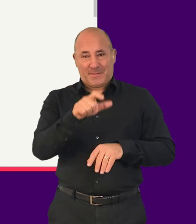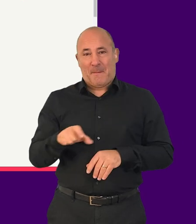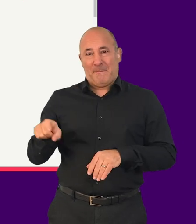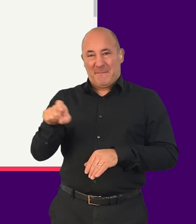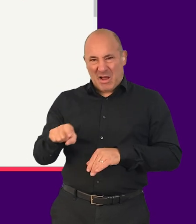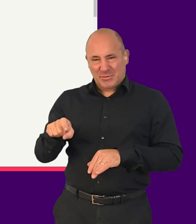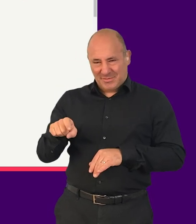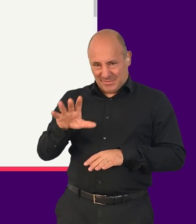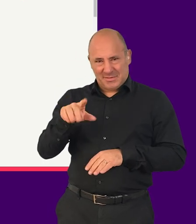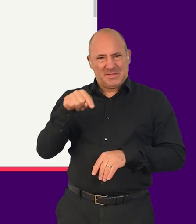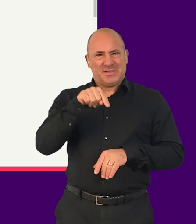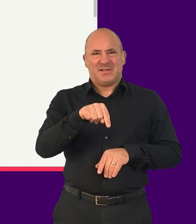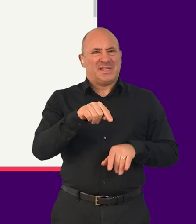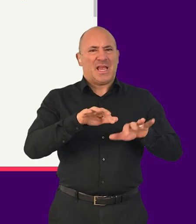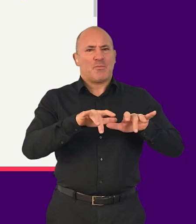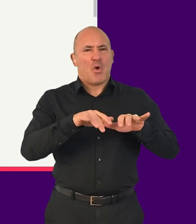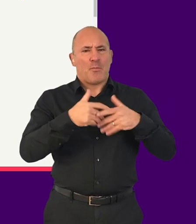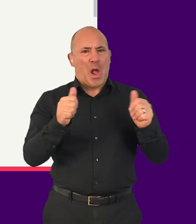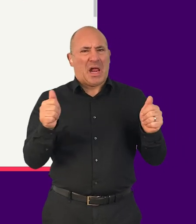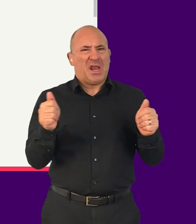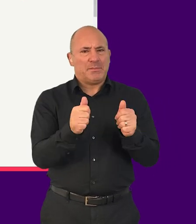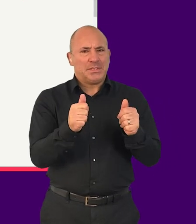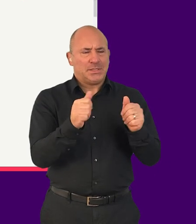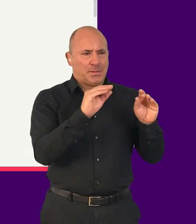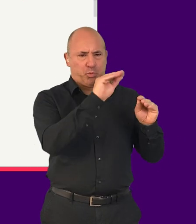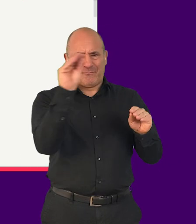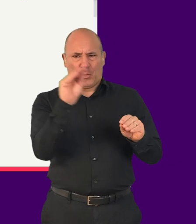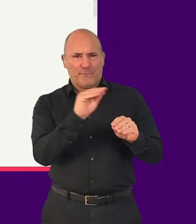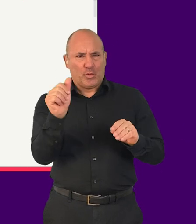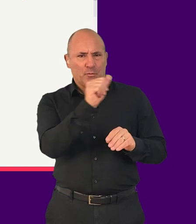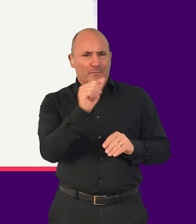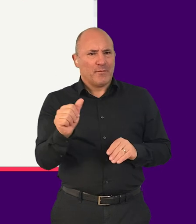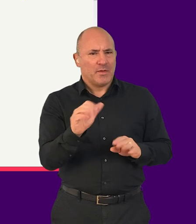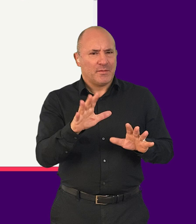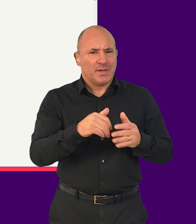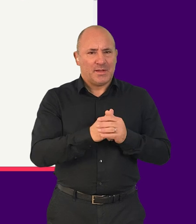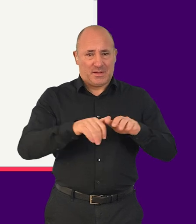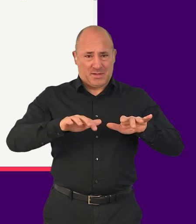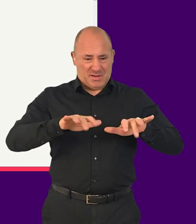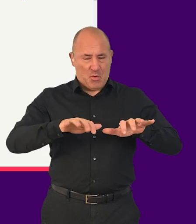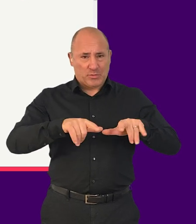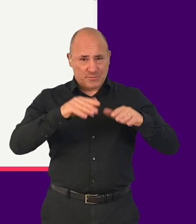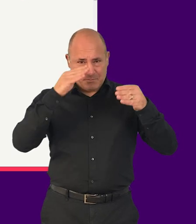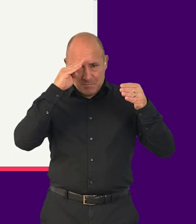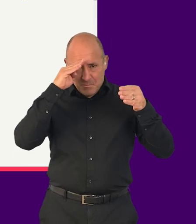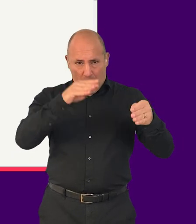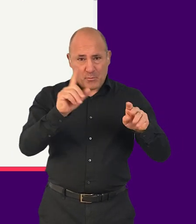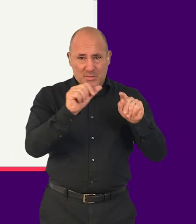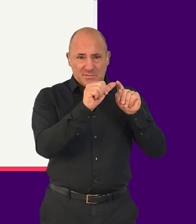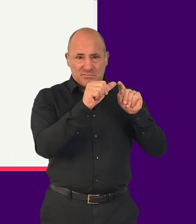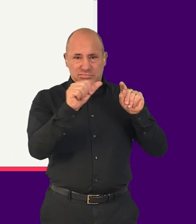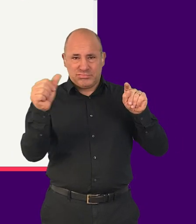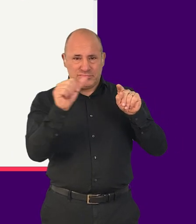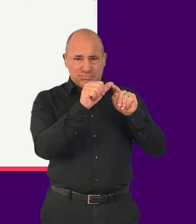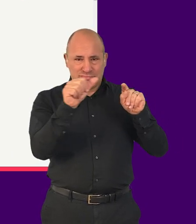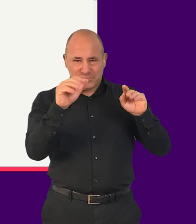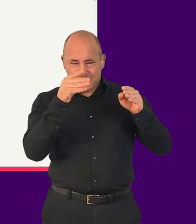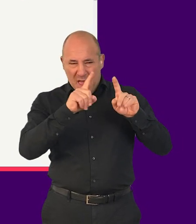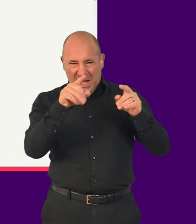mouse, you're more limited in how you can move your focus. Keyboard focus moves sequentially through focusable elements